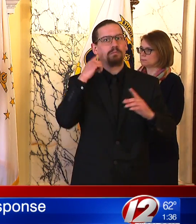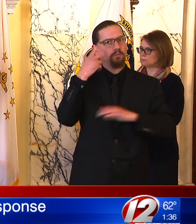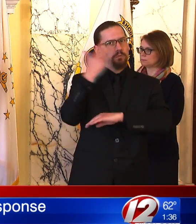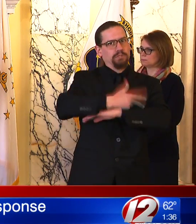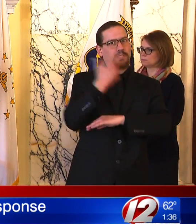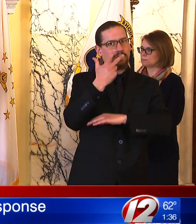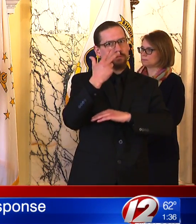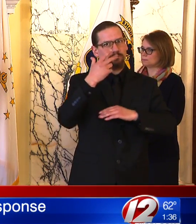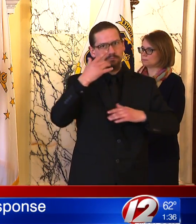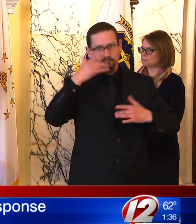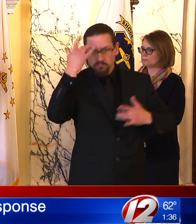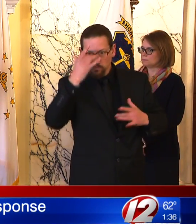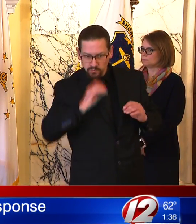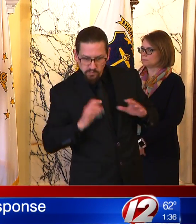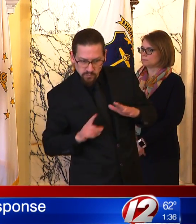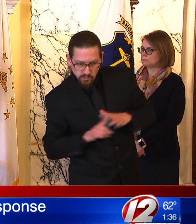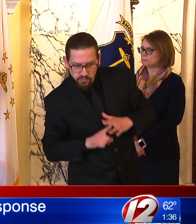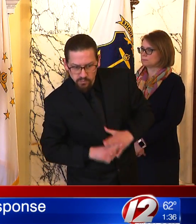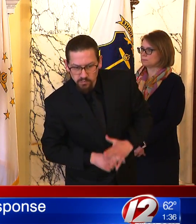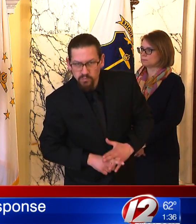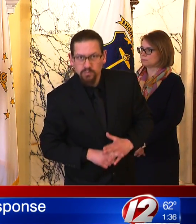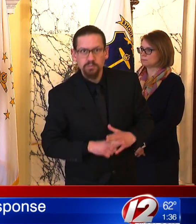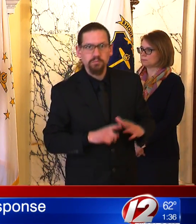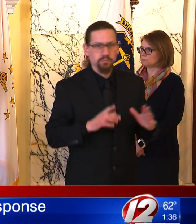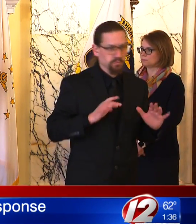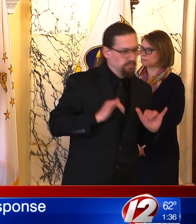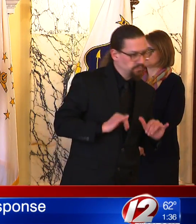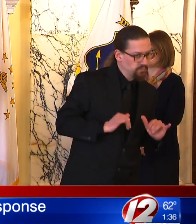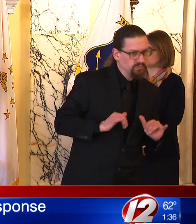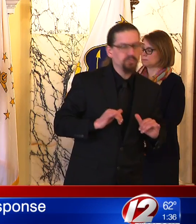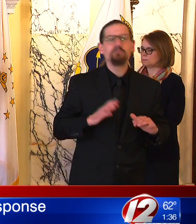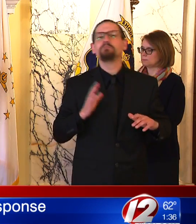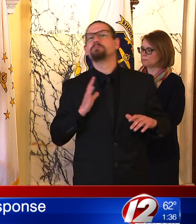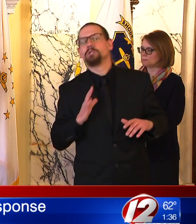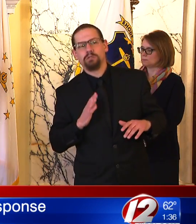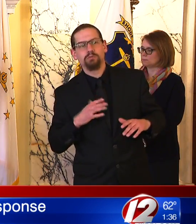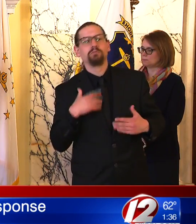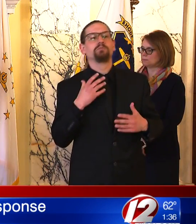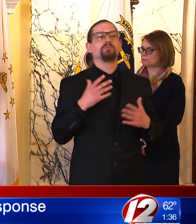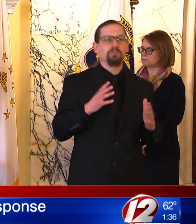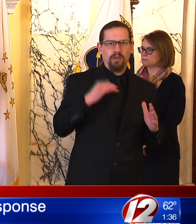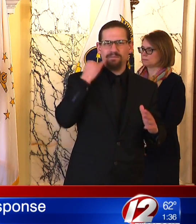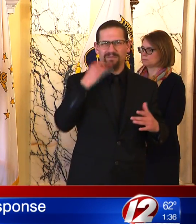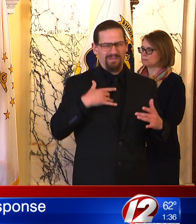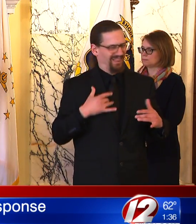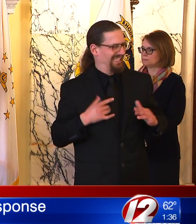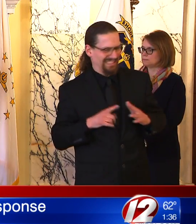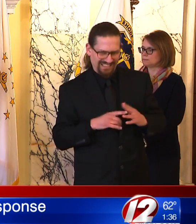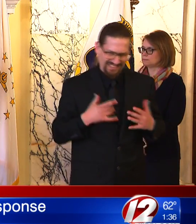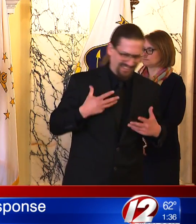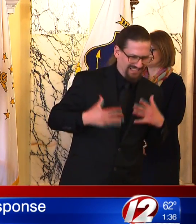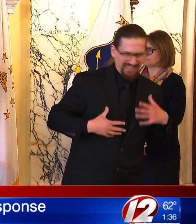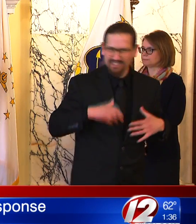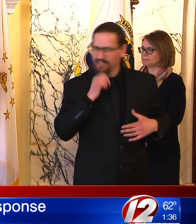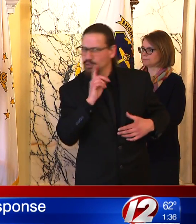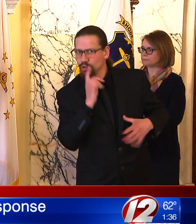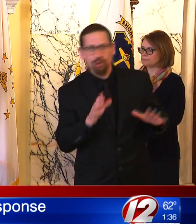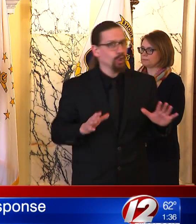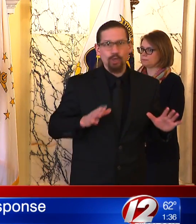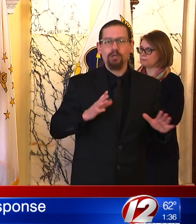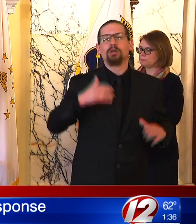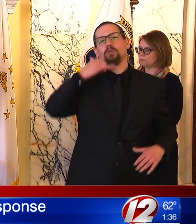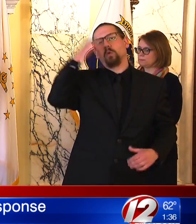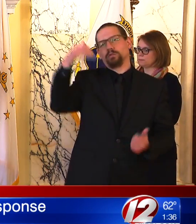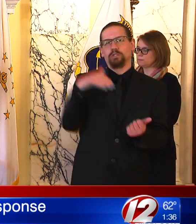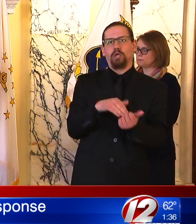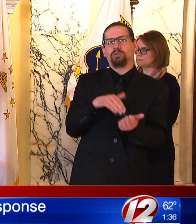just show up. As we expand the contact tracing program that we know will be critical for us to